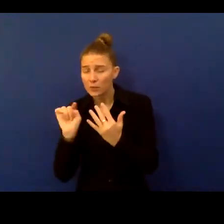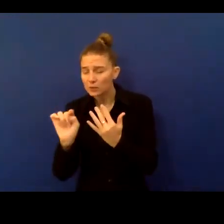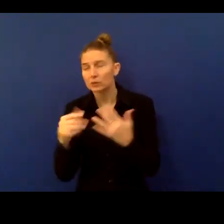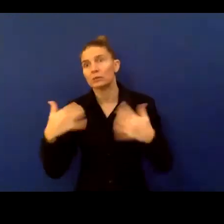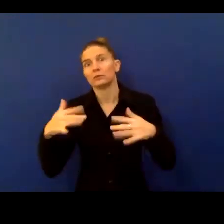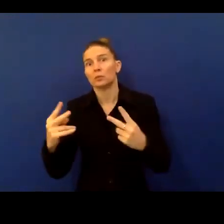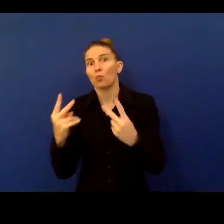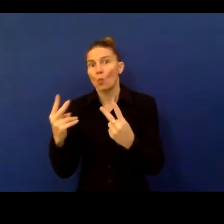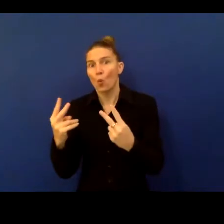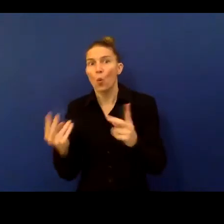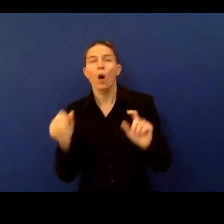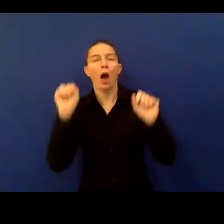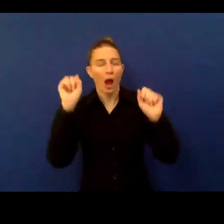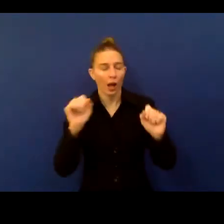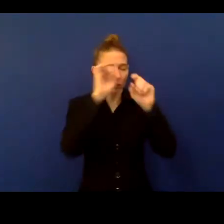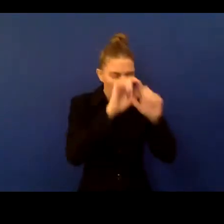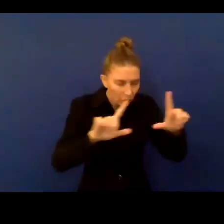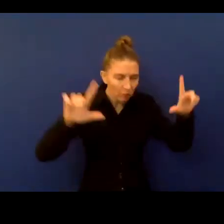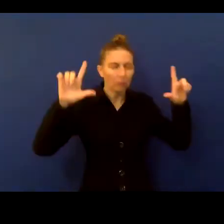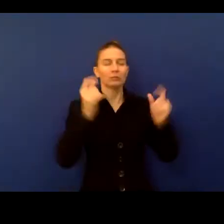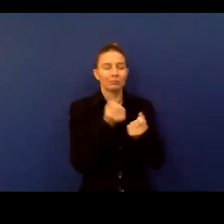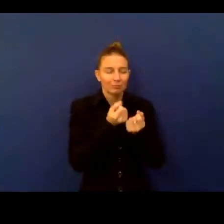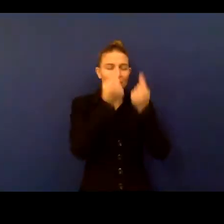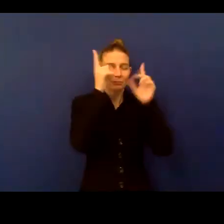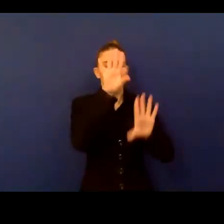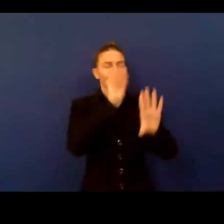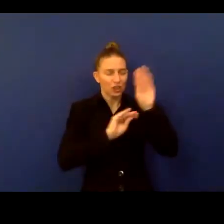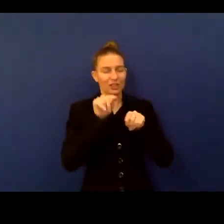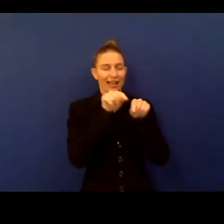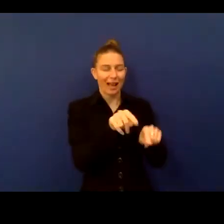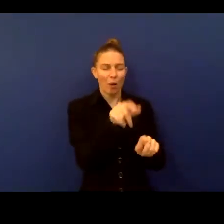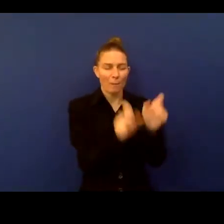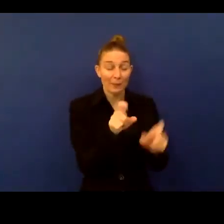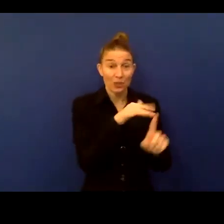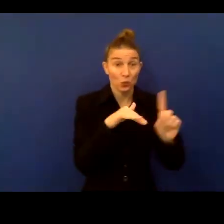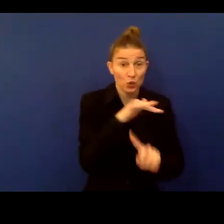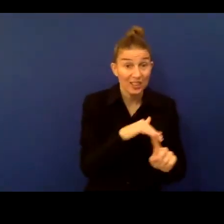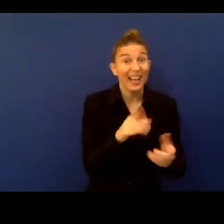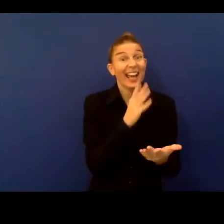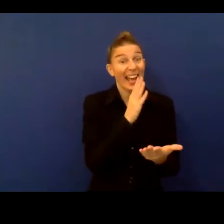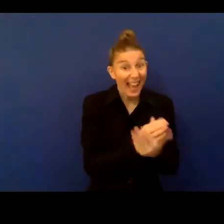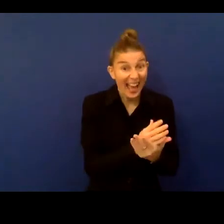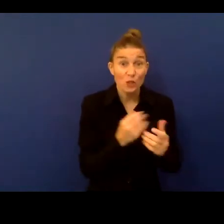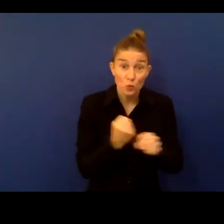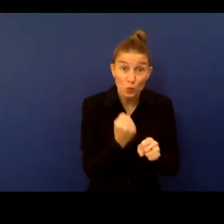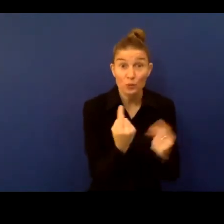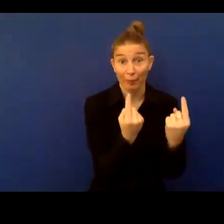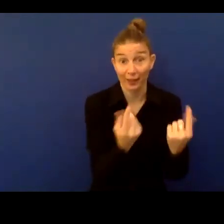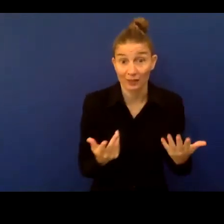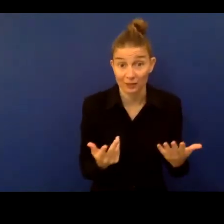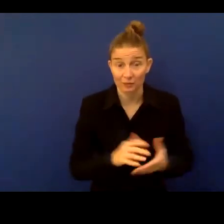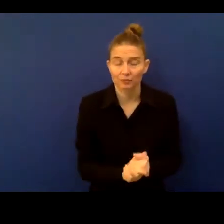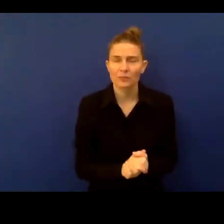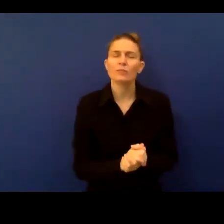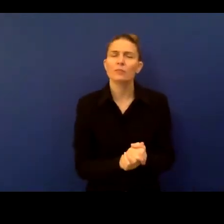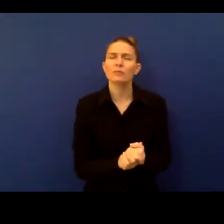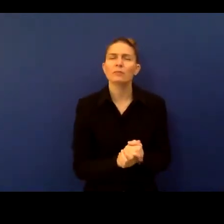people's situation and to actually do something about it. Firstly, data can tell us something